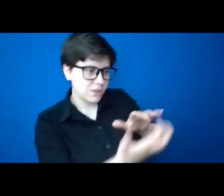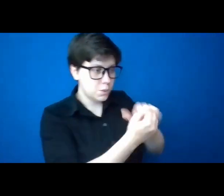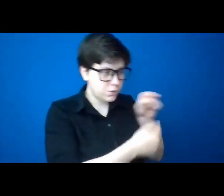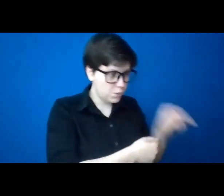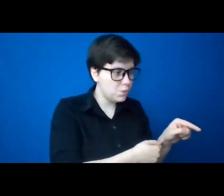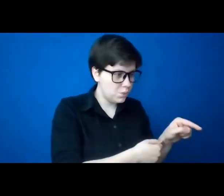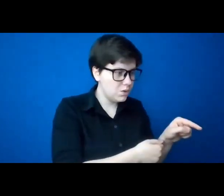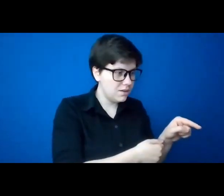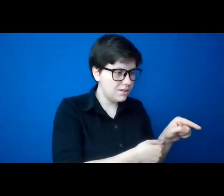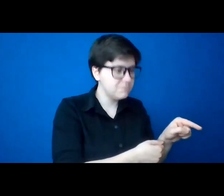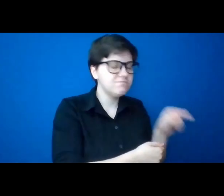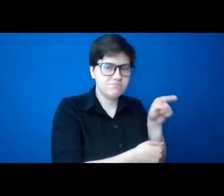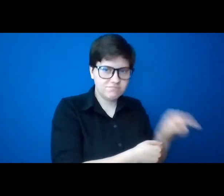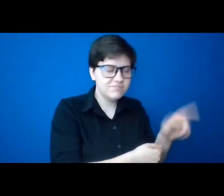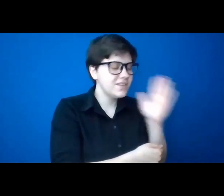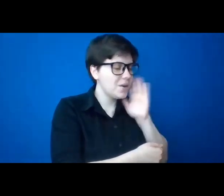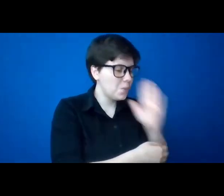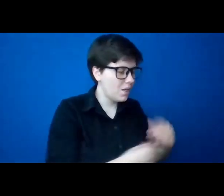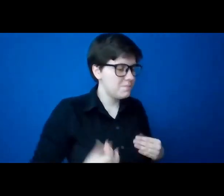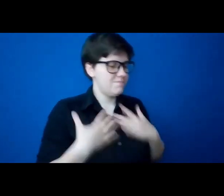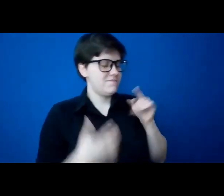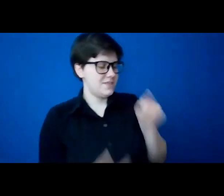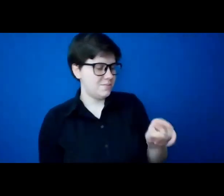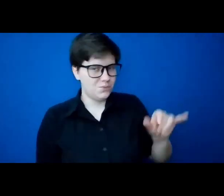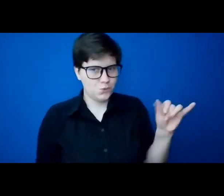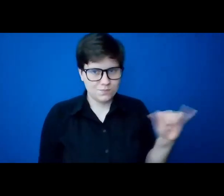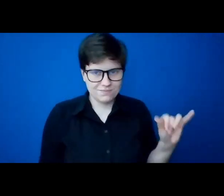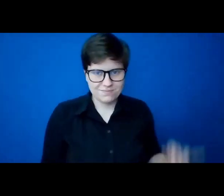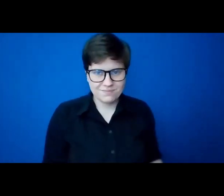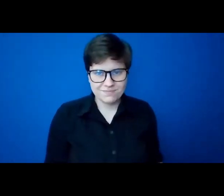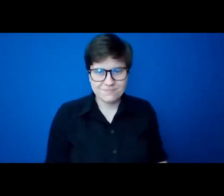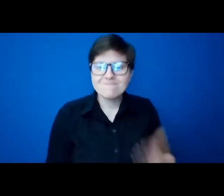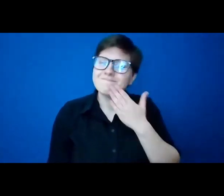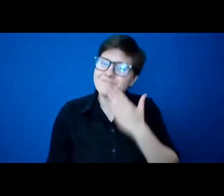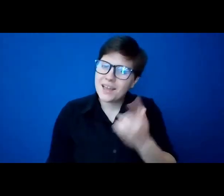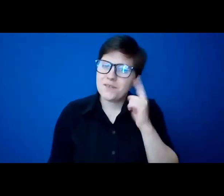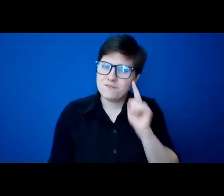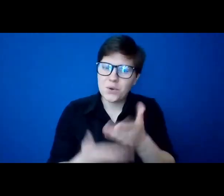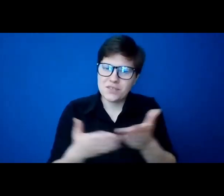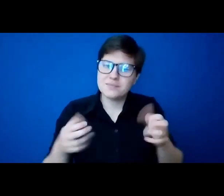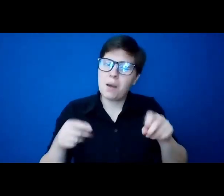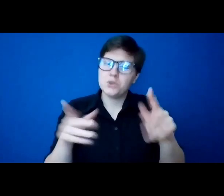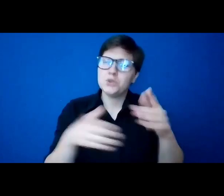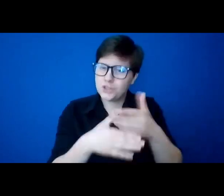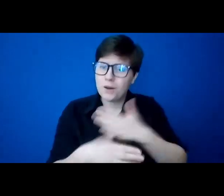and you will be a big change for him. Thank you for this chance to share these reflections.